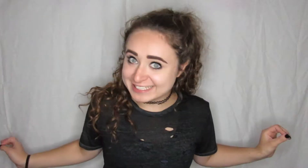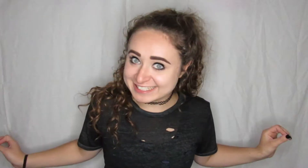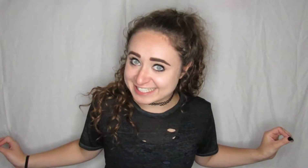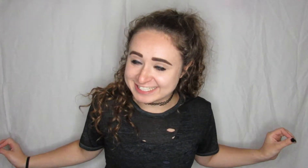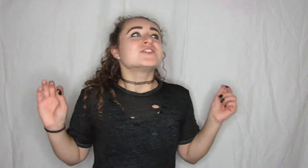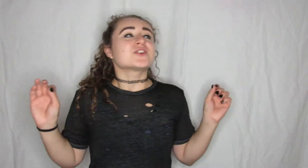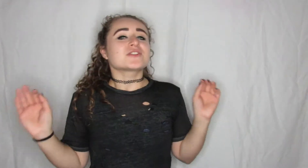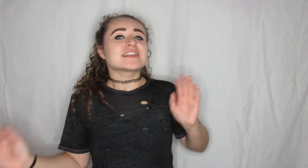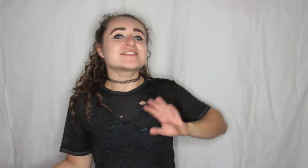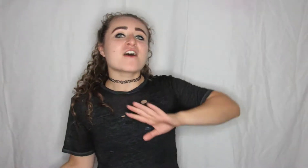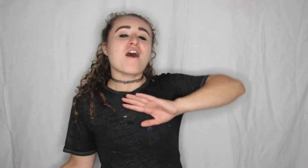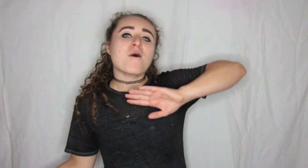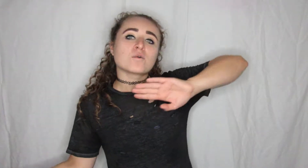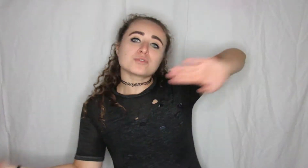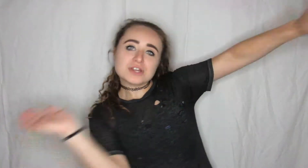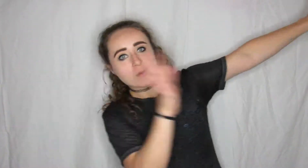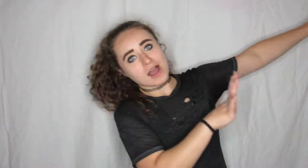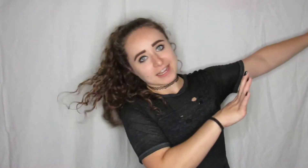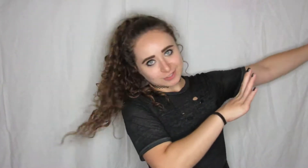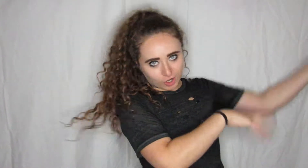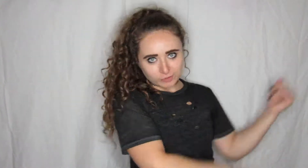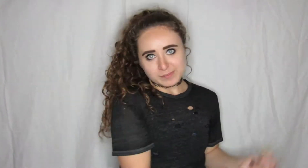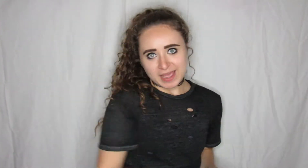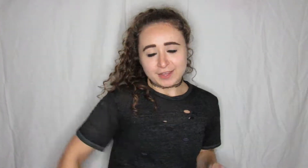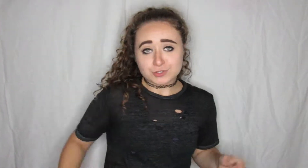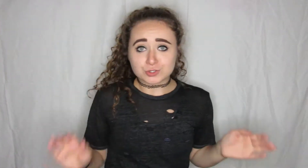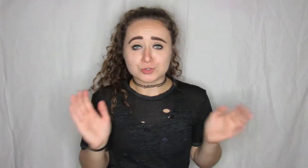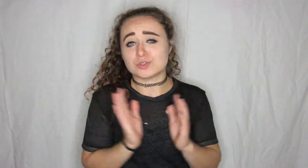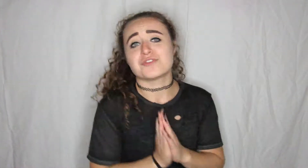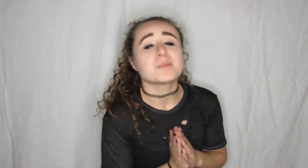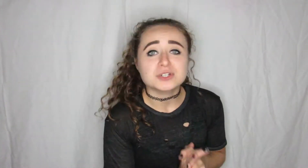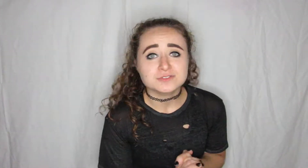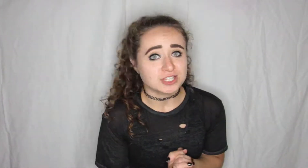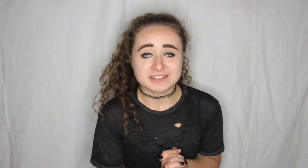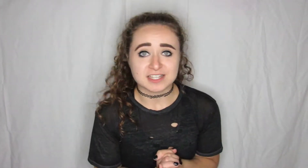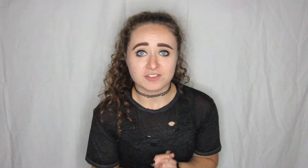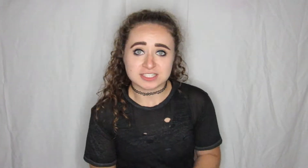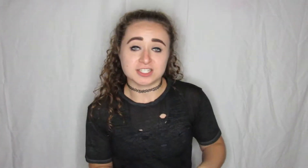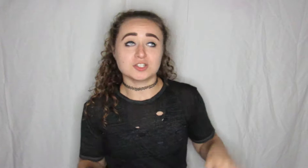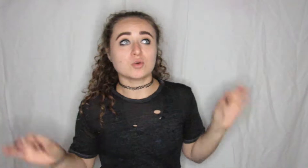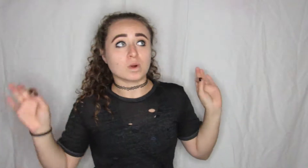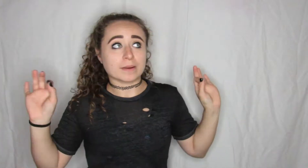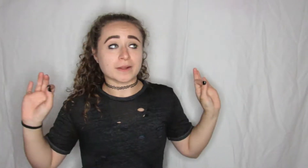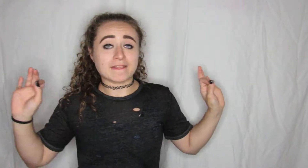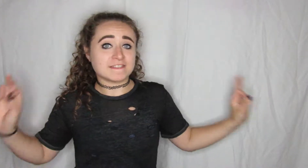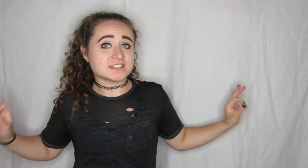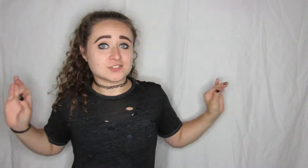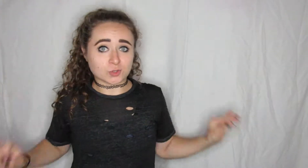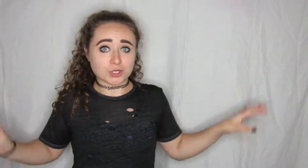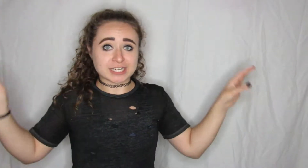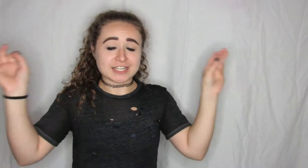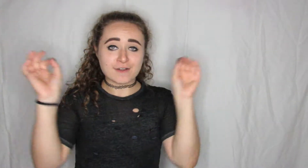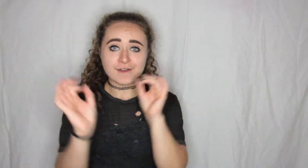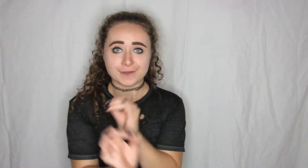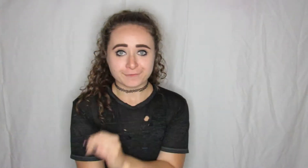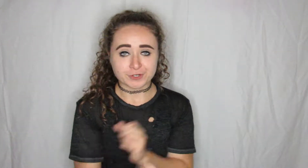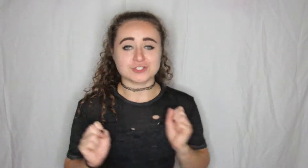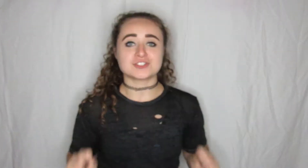so let's rewind all the way back to November of 2017 where this story first